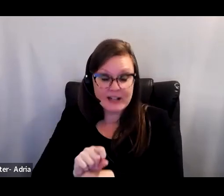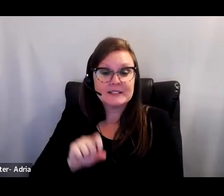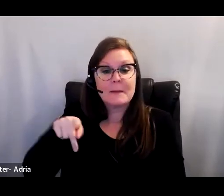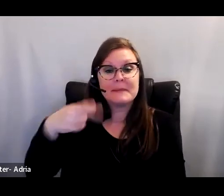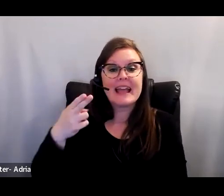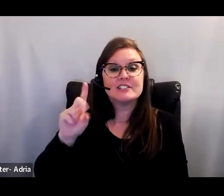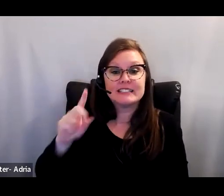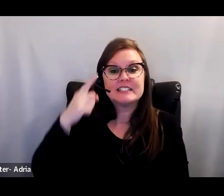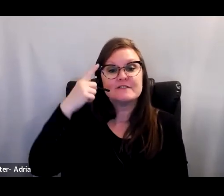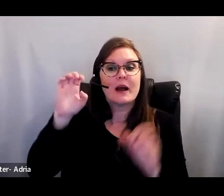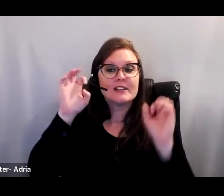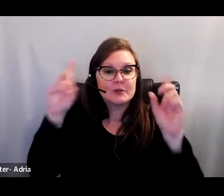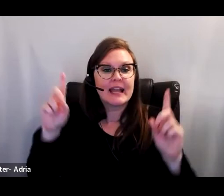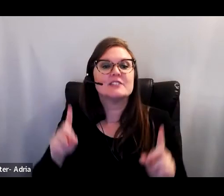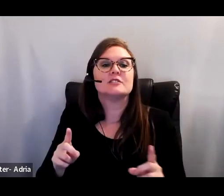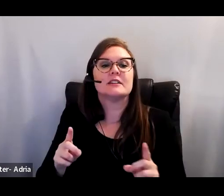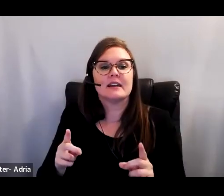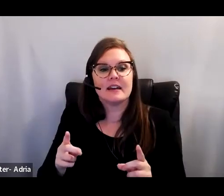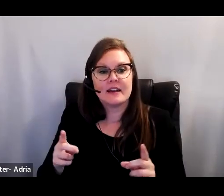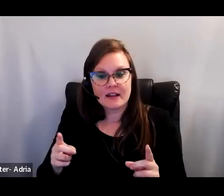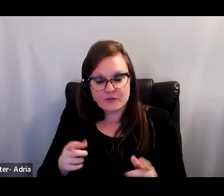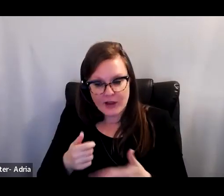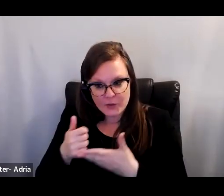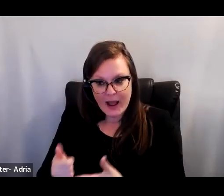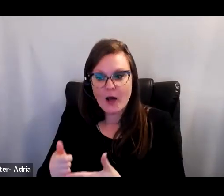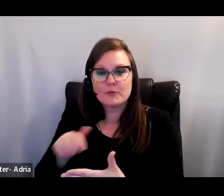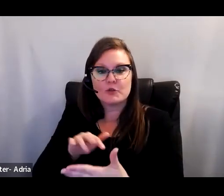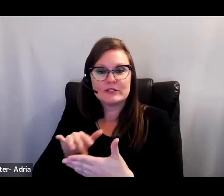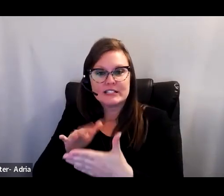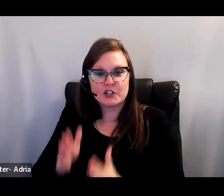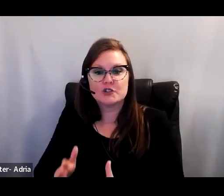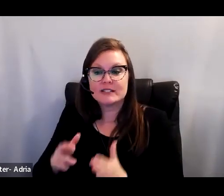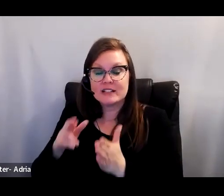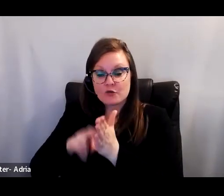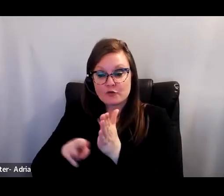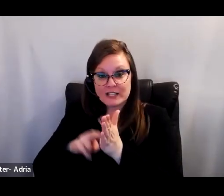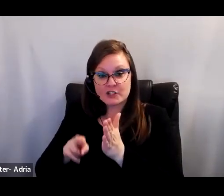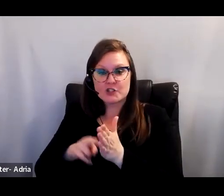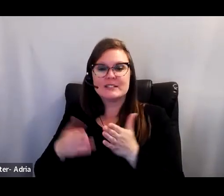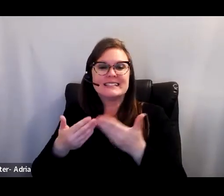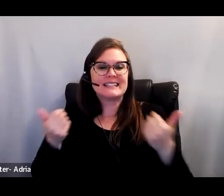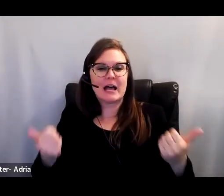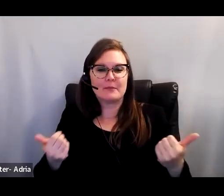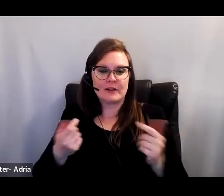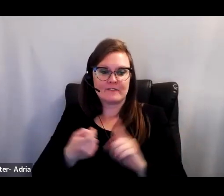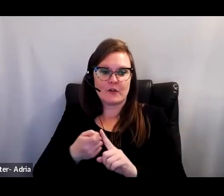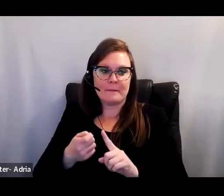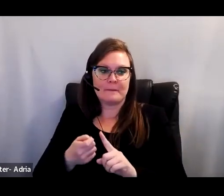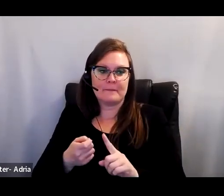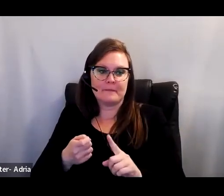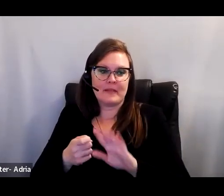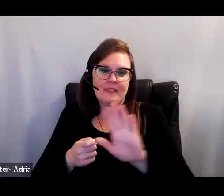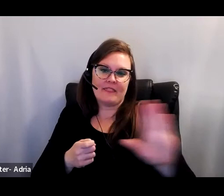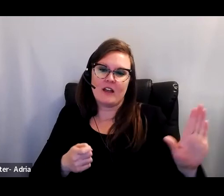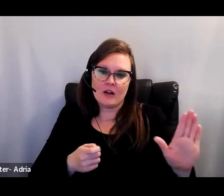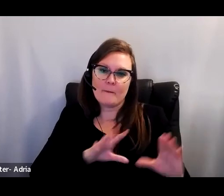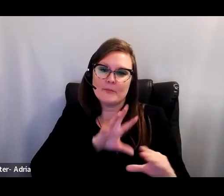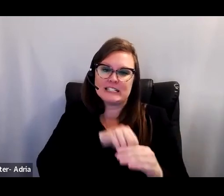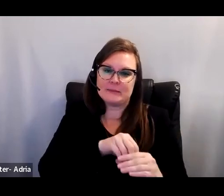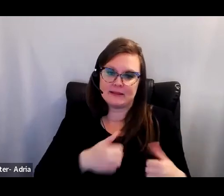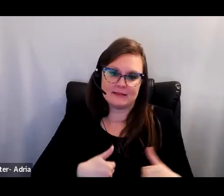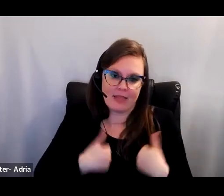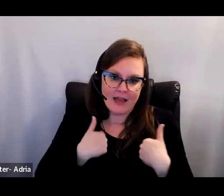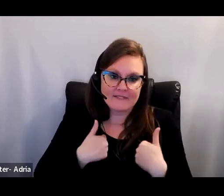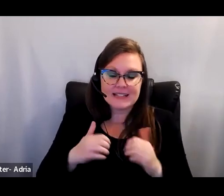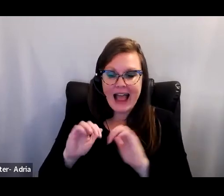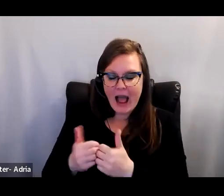focused on training future researchers who conduct research in ways that are separate from the lives of their participants. The knowledge of how to form and sustain long